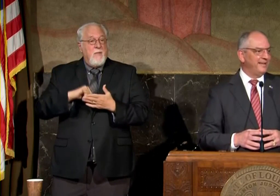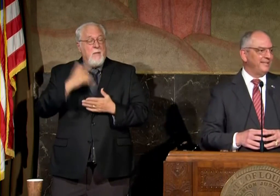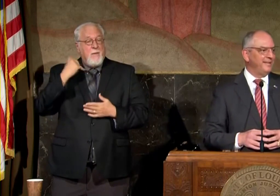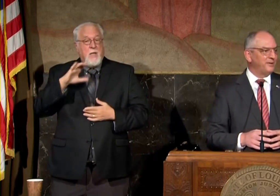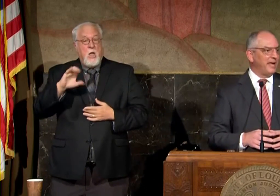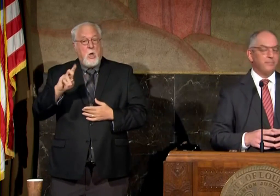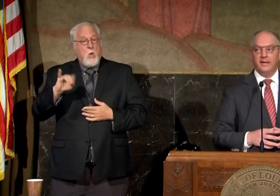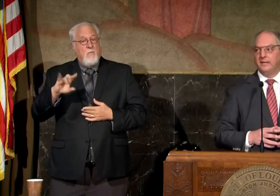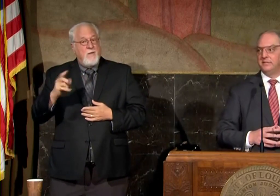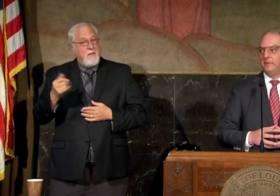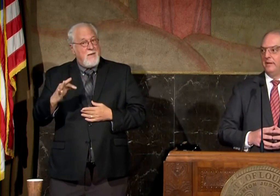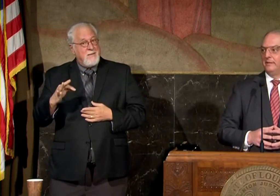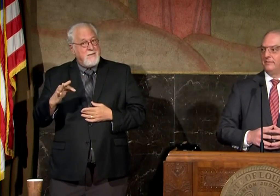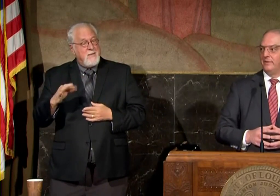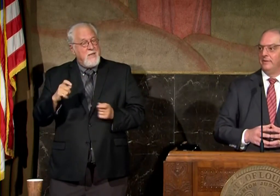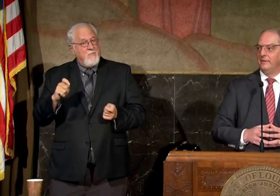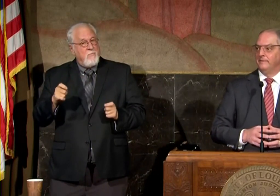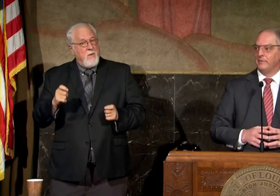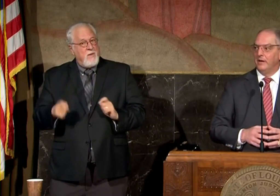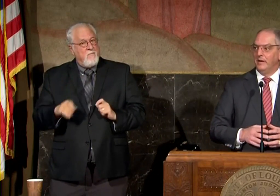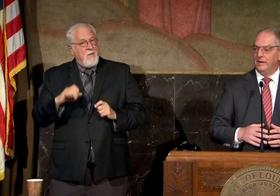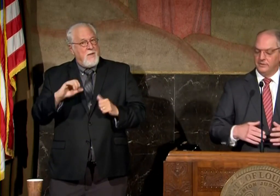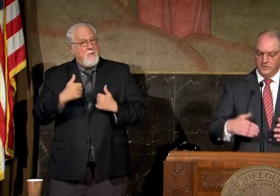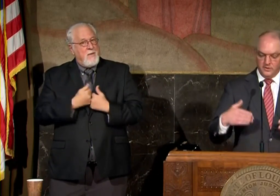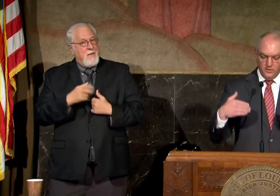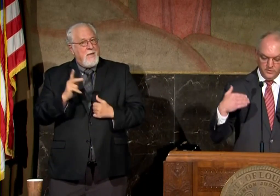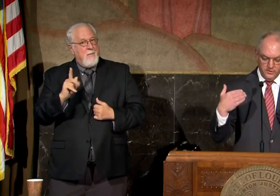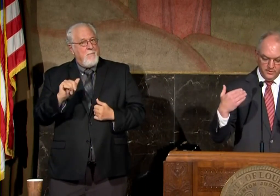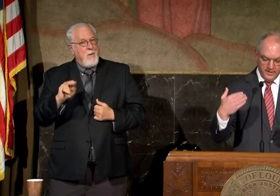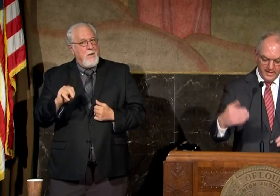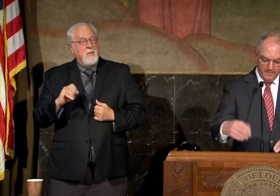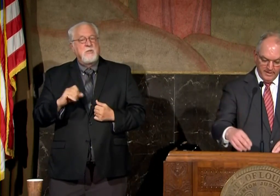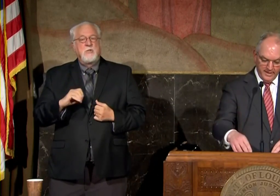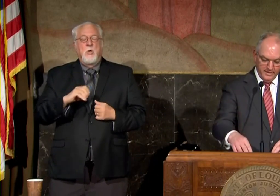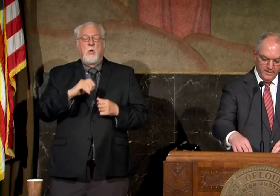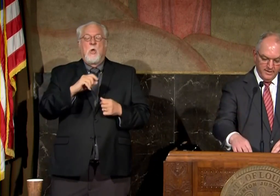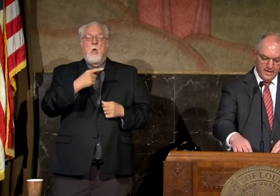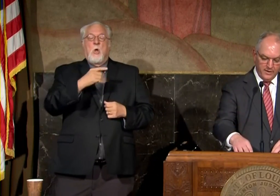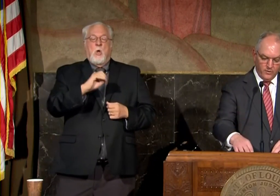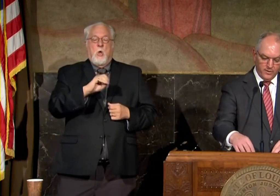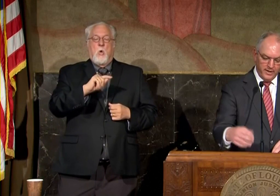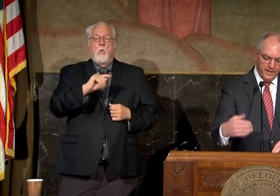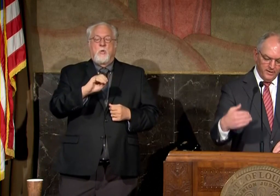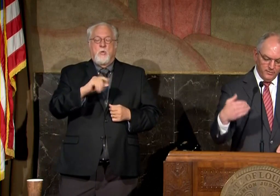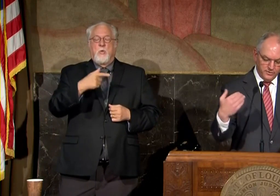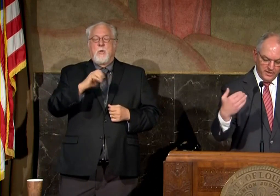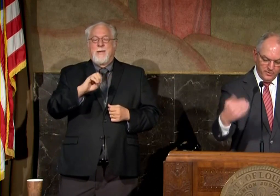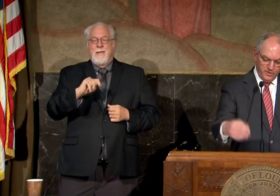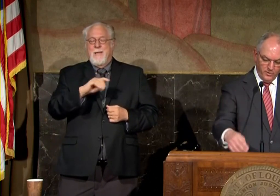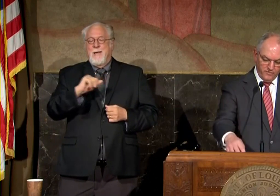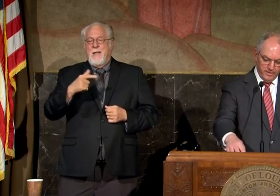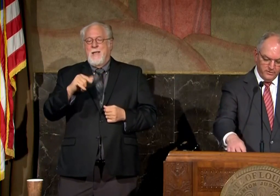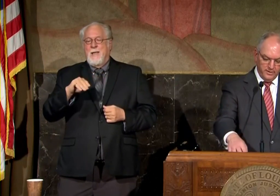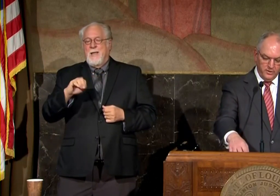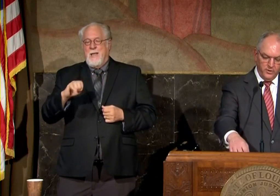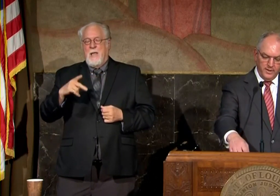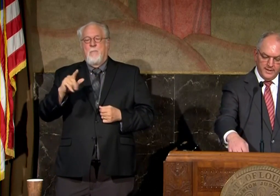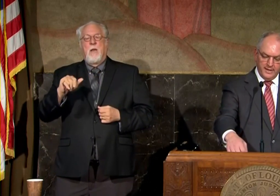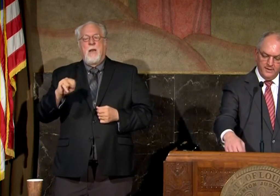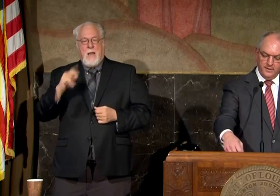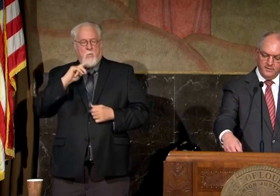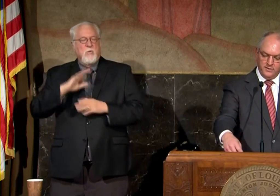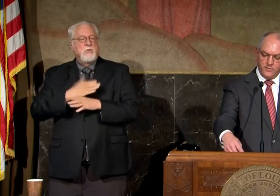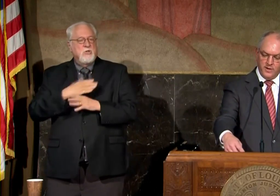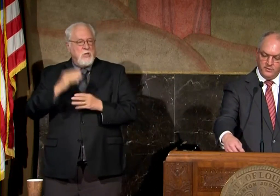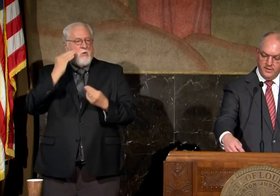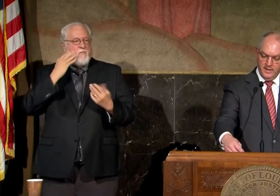covid19 your game plan needs to be a little different uh and so go to getagameplan.org and it will share with you information that you need to